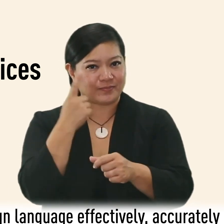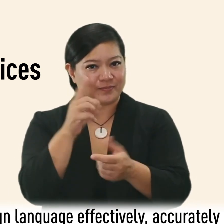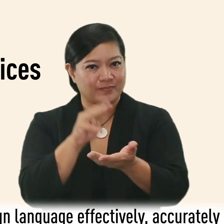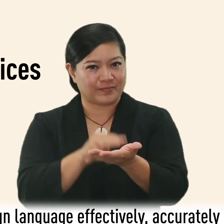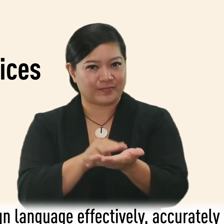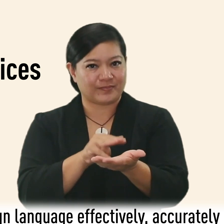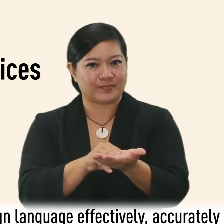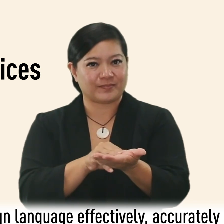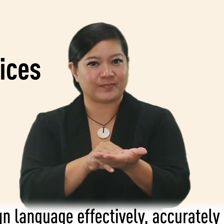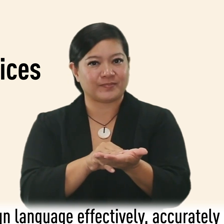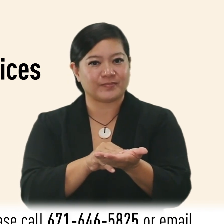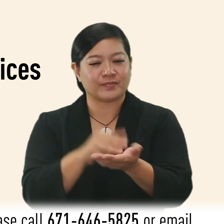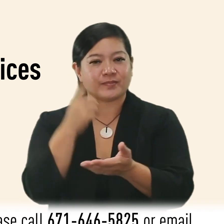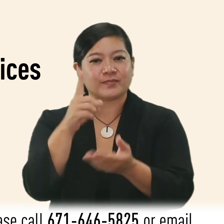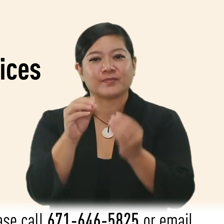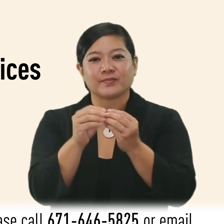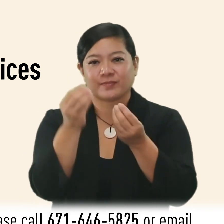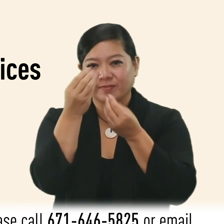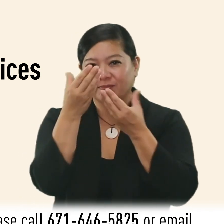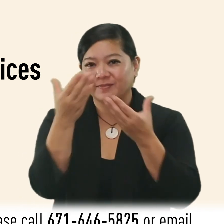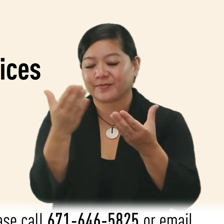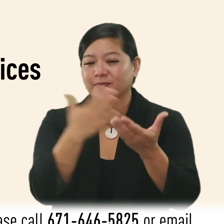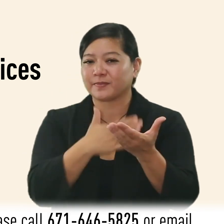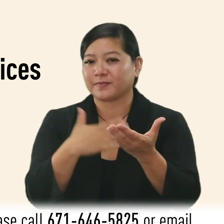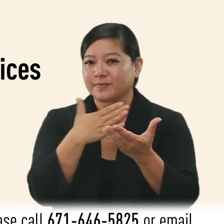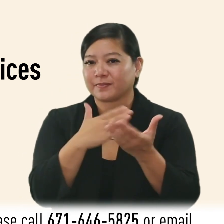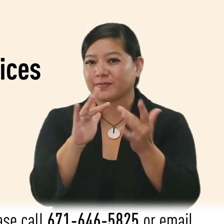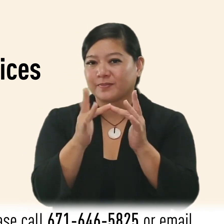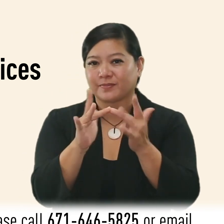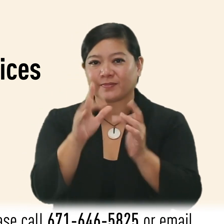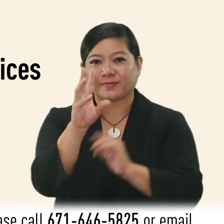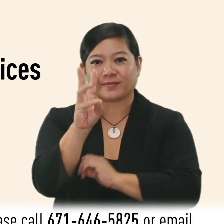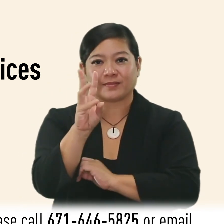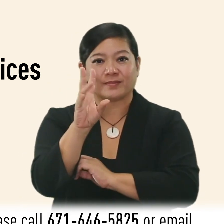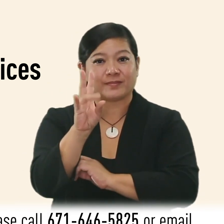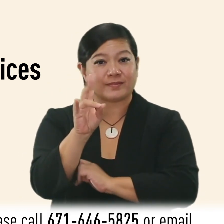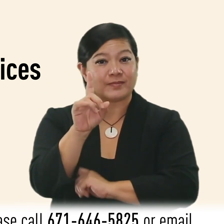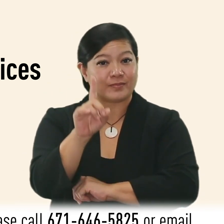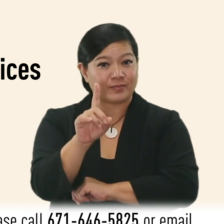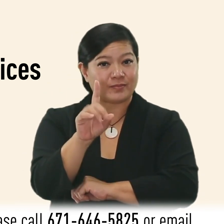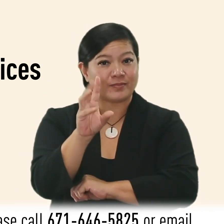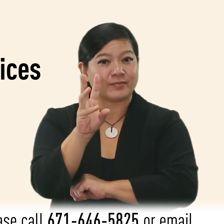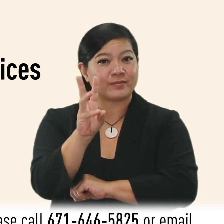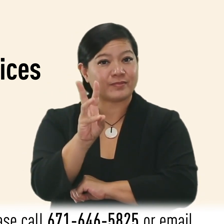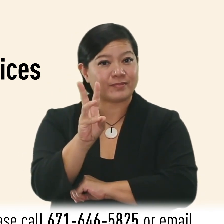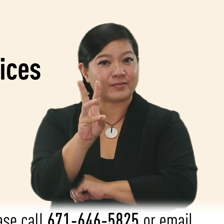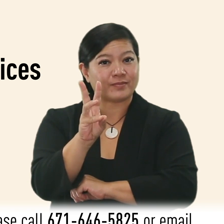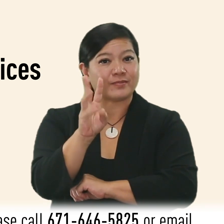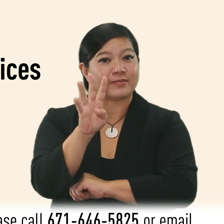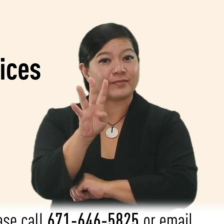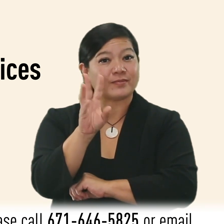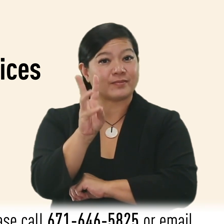For more information please call 671-646